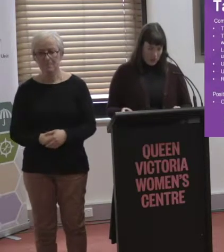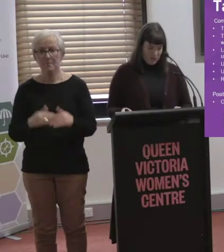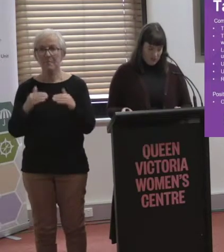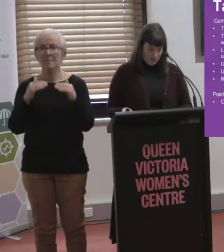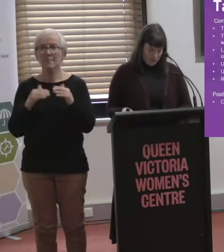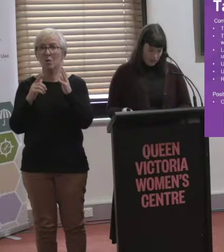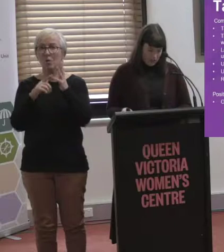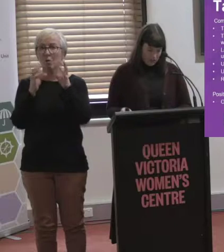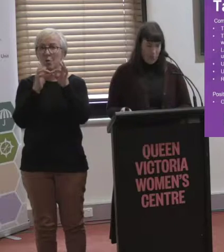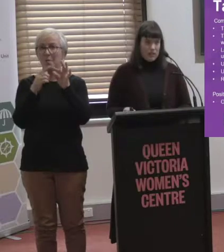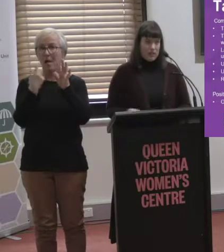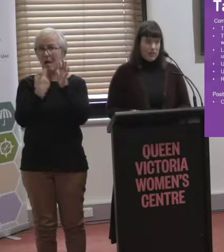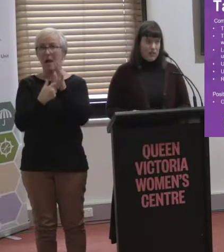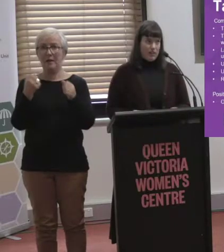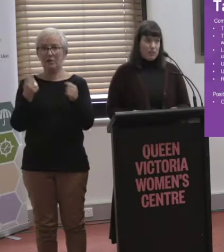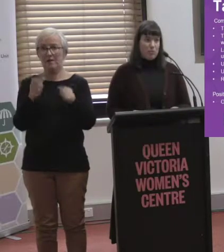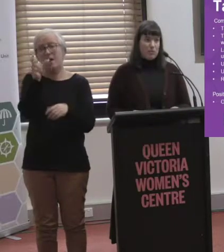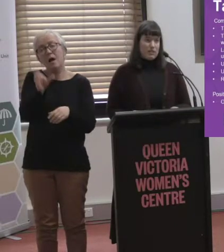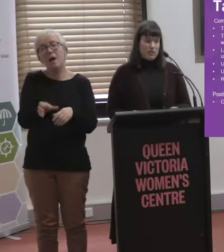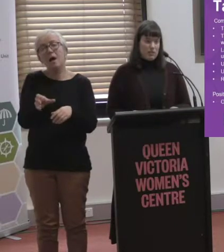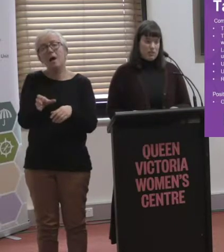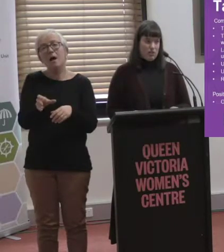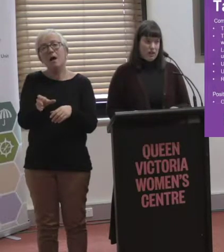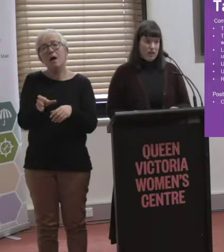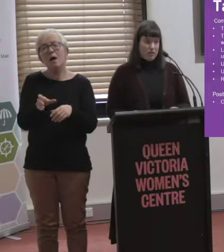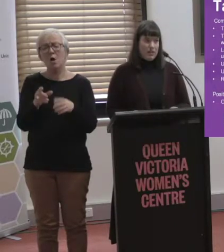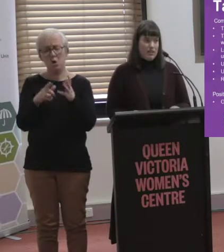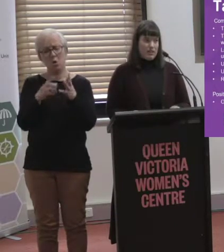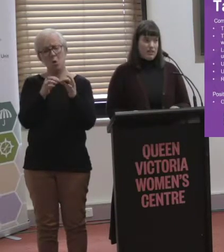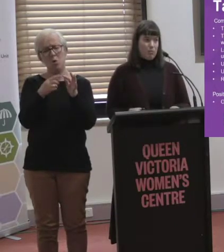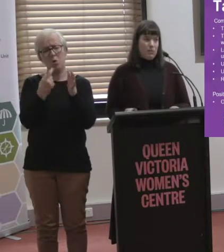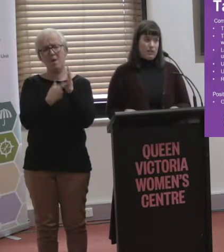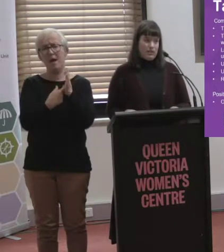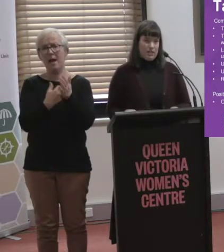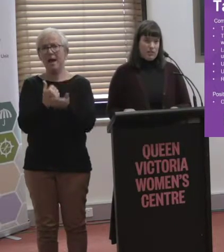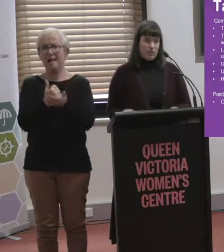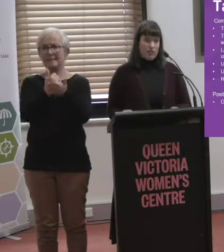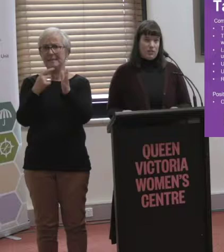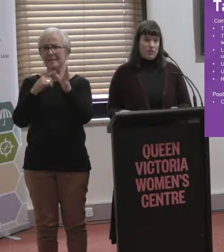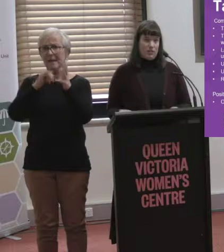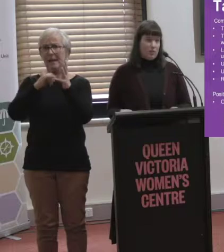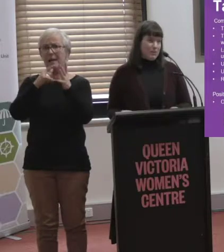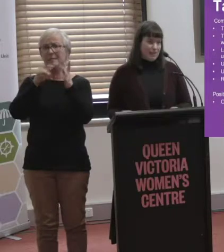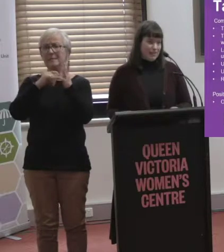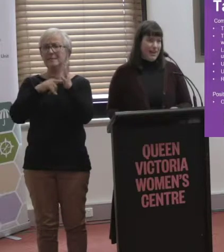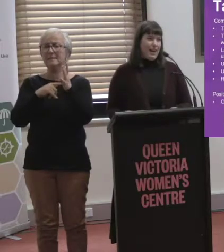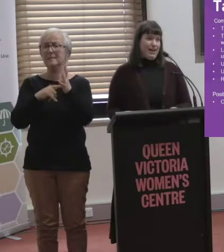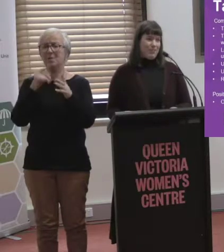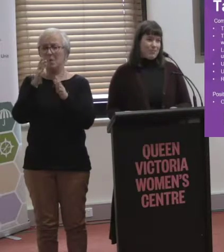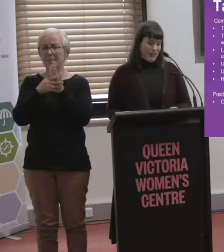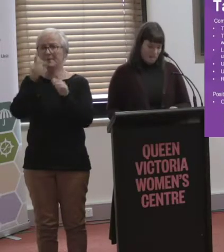Uber drivers. Uber is interesting. There's Uber Assist, which is wheelchair-accessible Ubers,